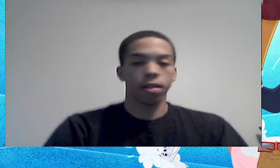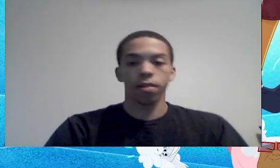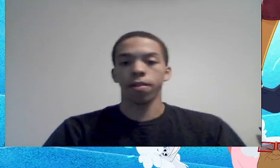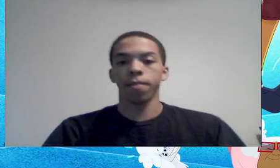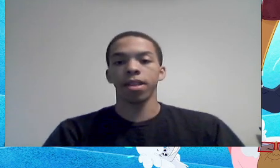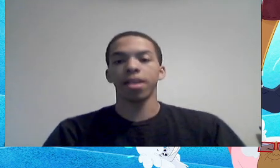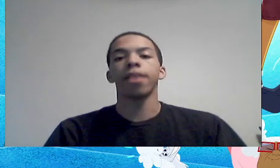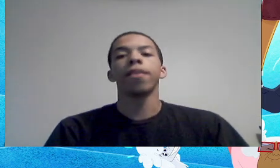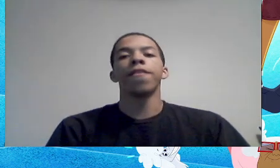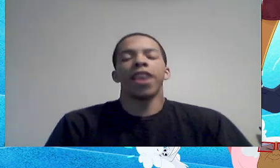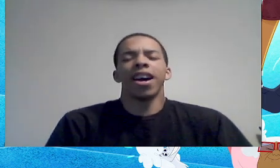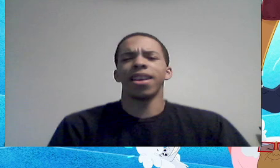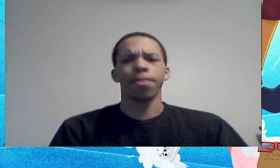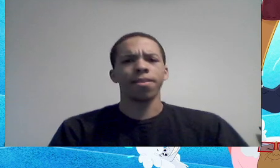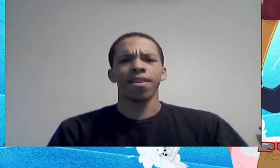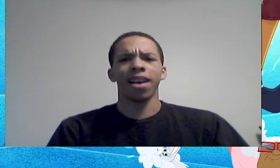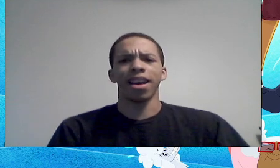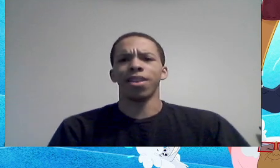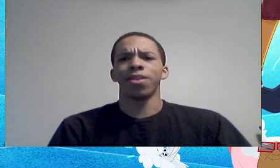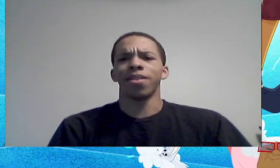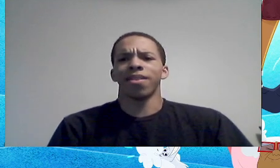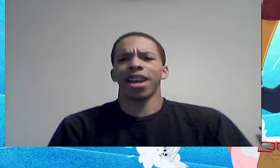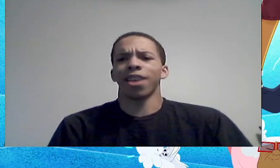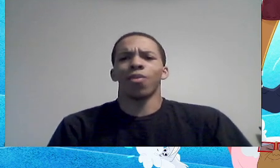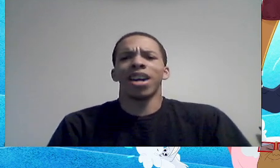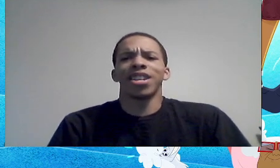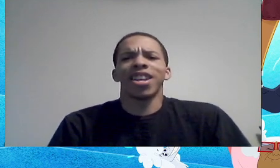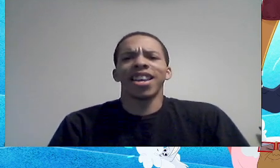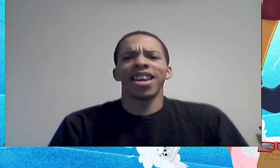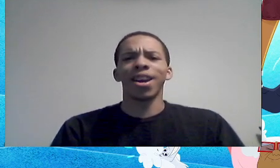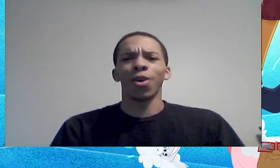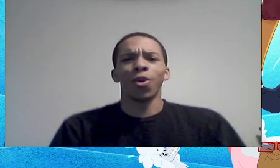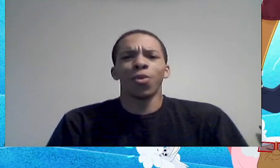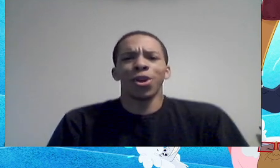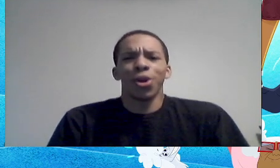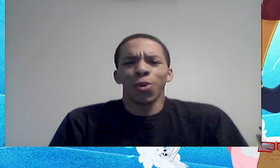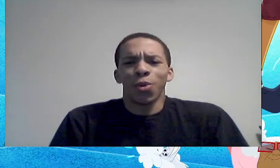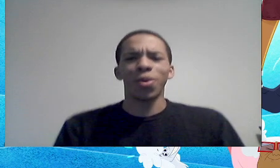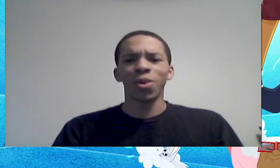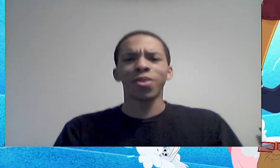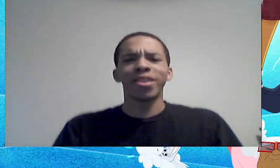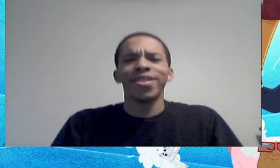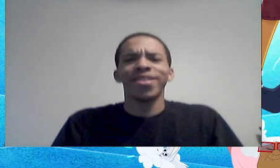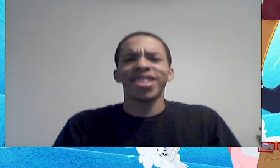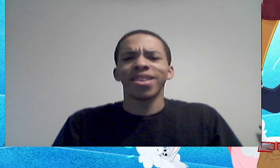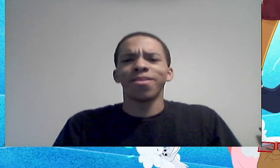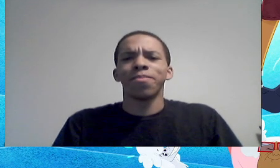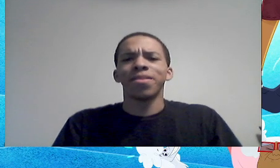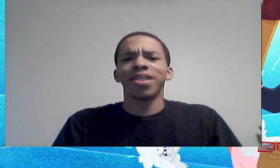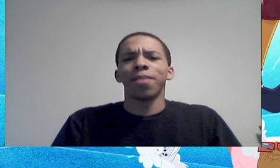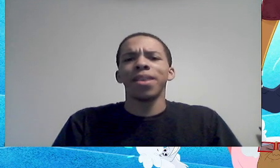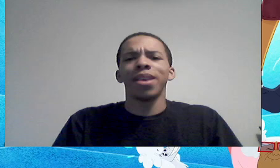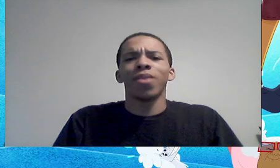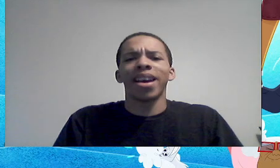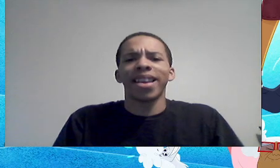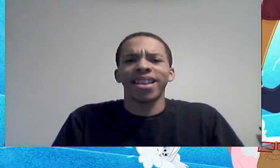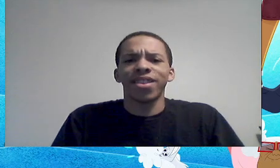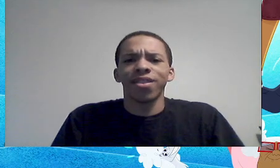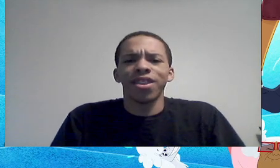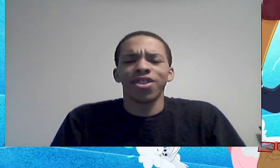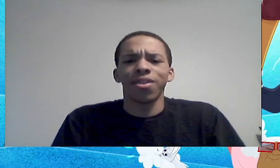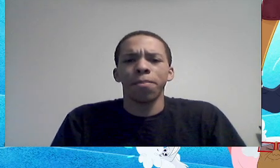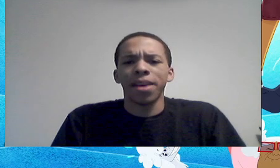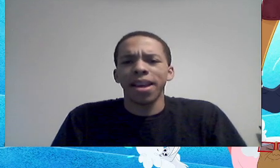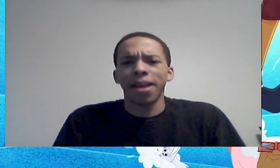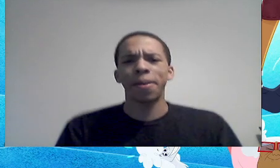as your skin color, or something like that, fine, fine, like, like, should I care, who are you, who are you to tell, tell me what I